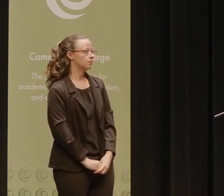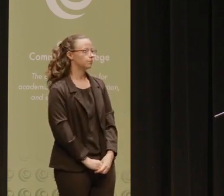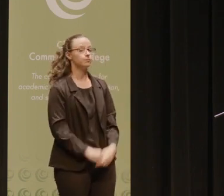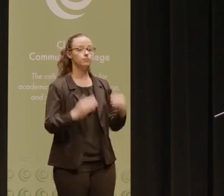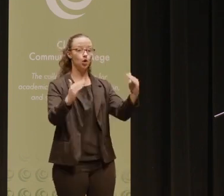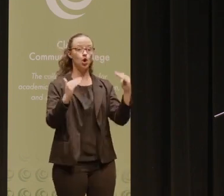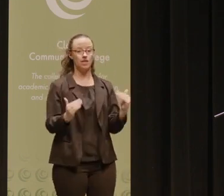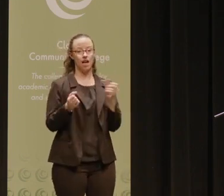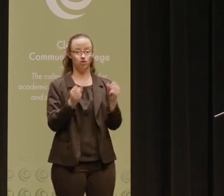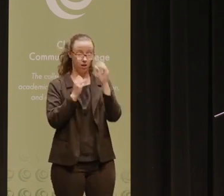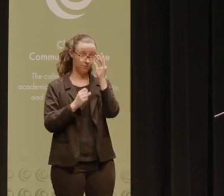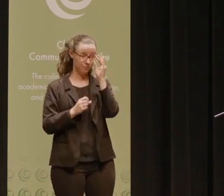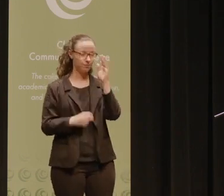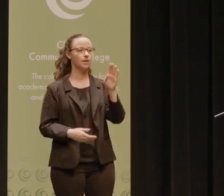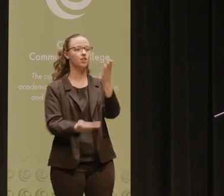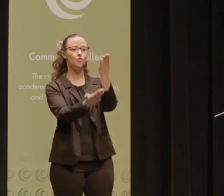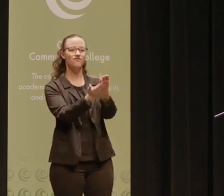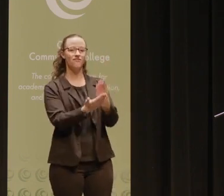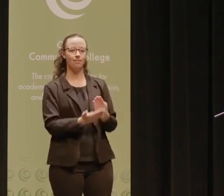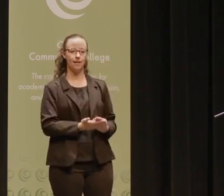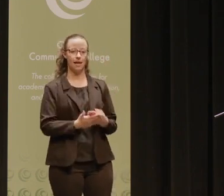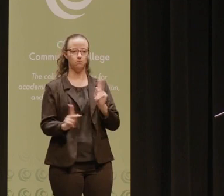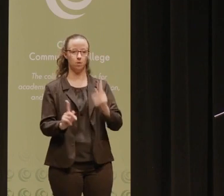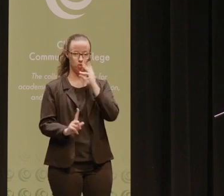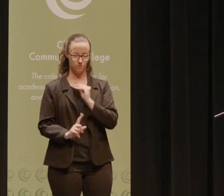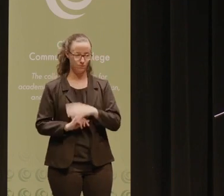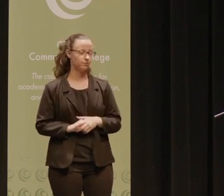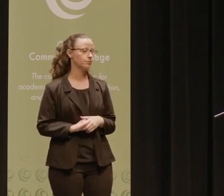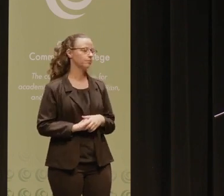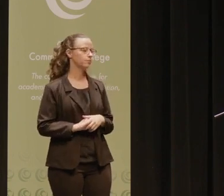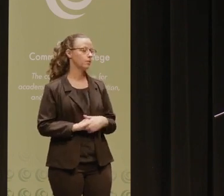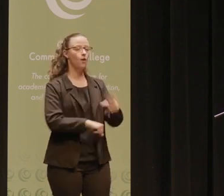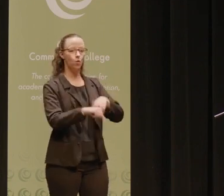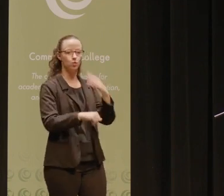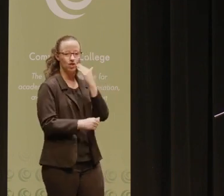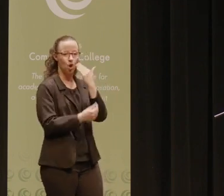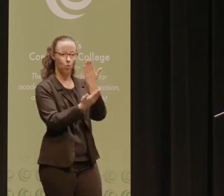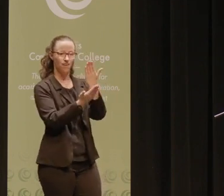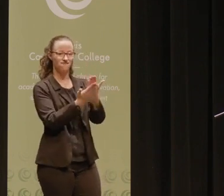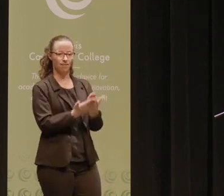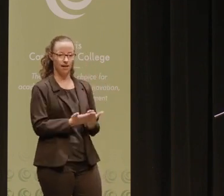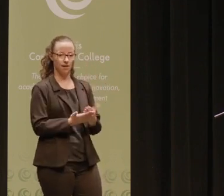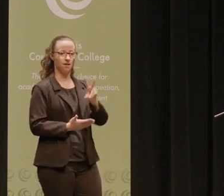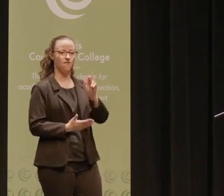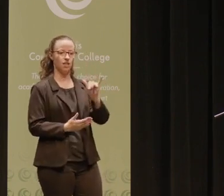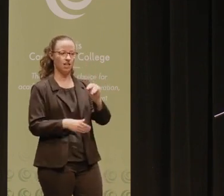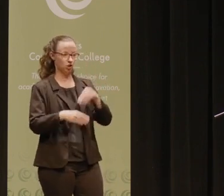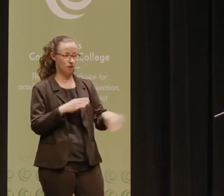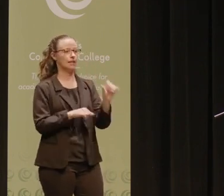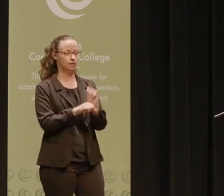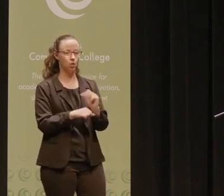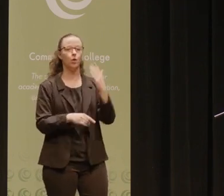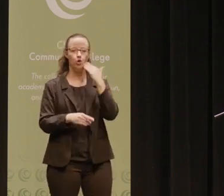Our next strategy is to be validated. Of course, we know that the concept of validation in education comes from the work of